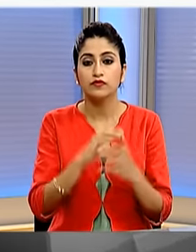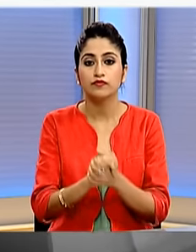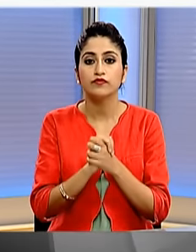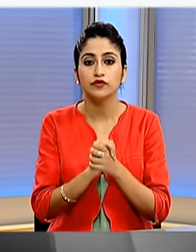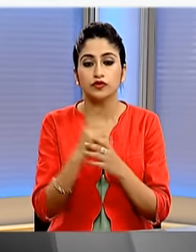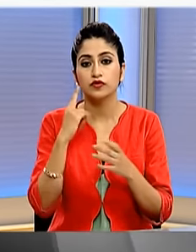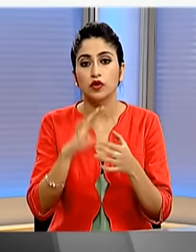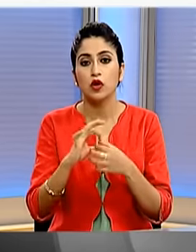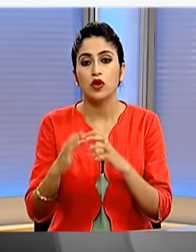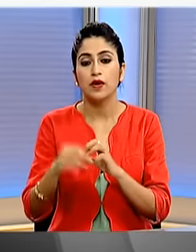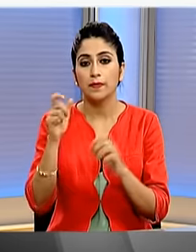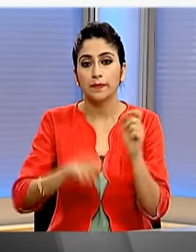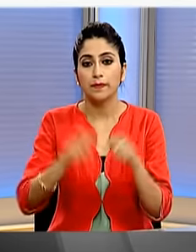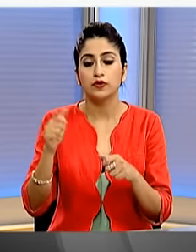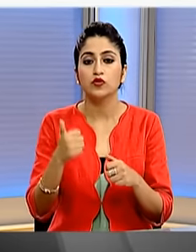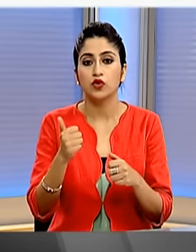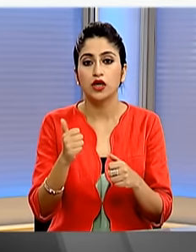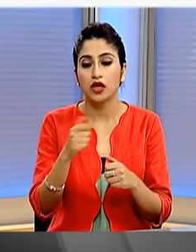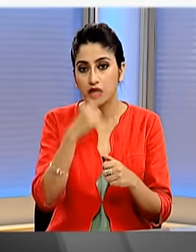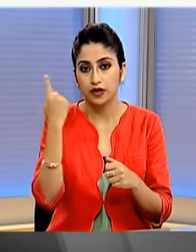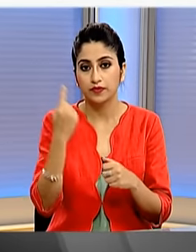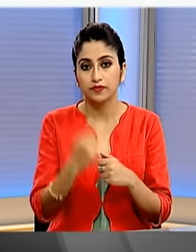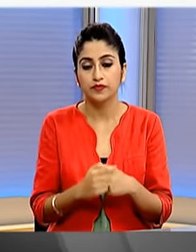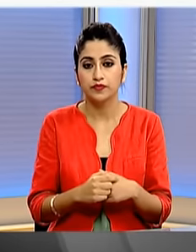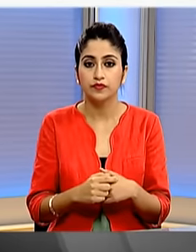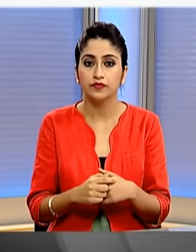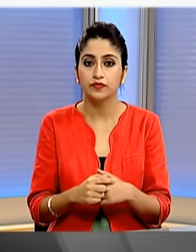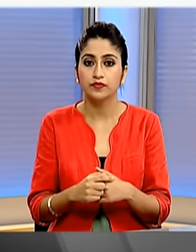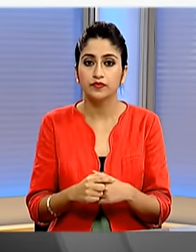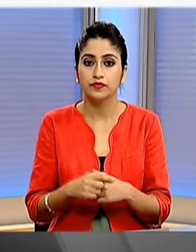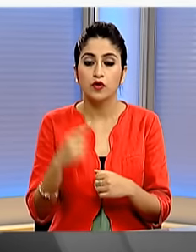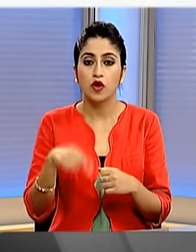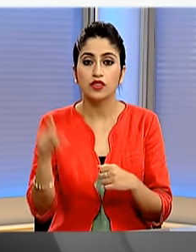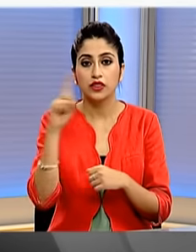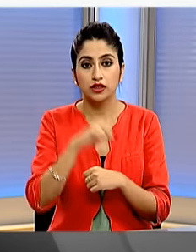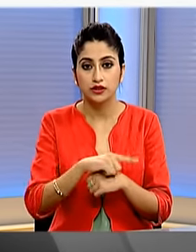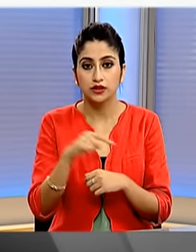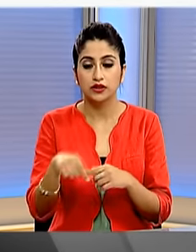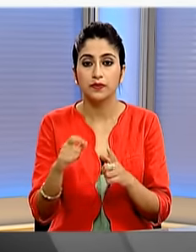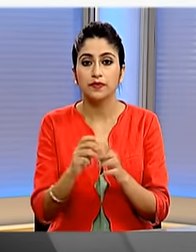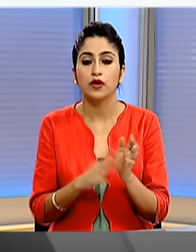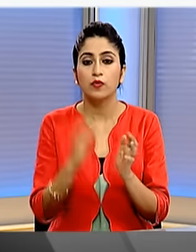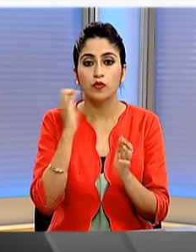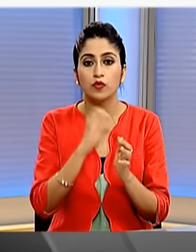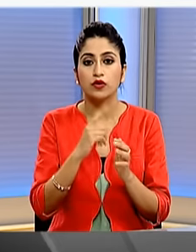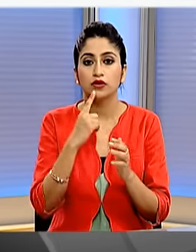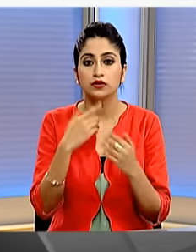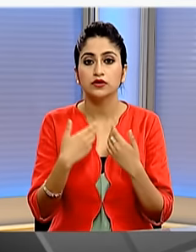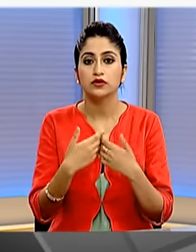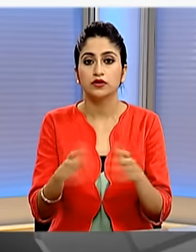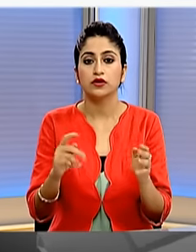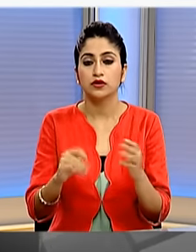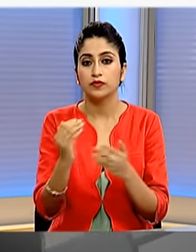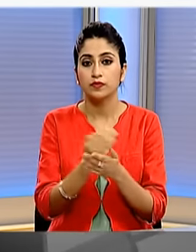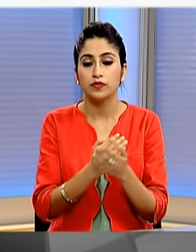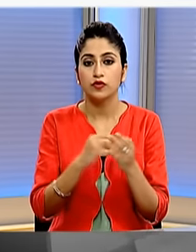the Olympic bound players good luck on the occasion PM Modi also released a publication